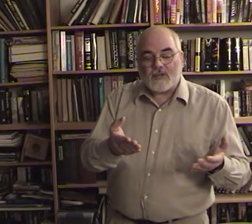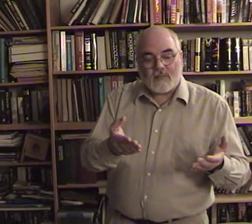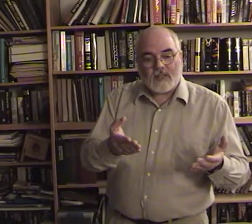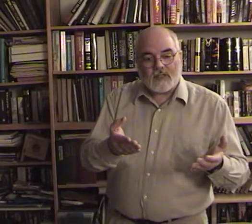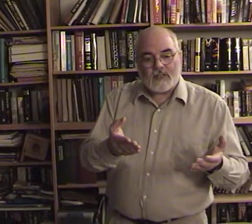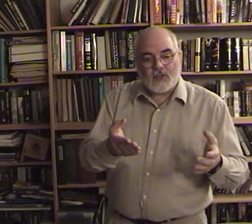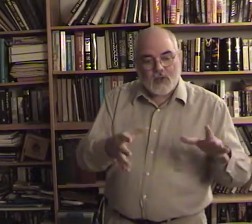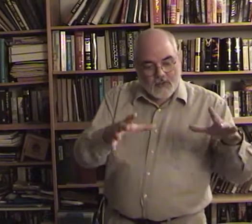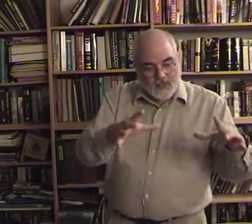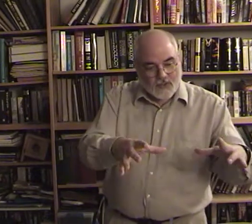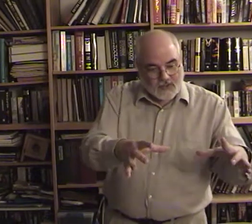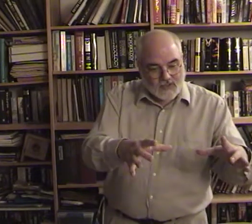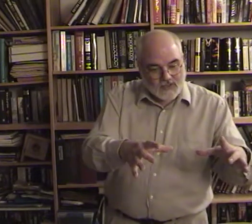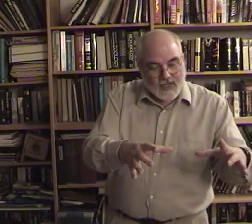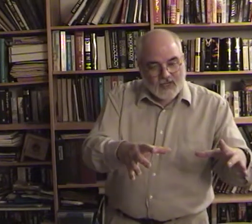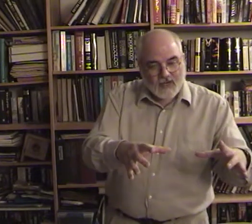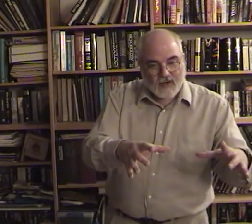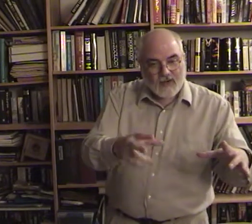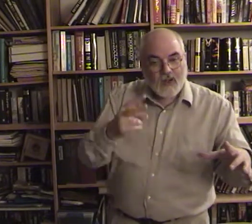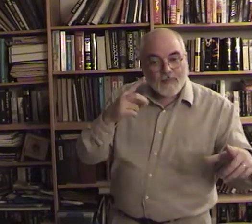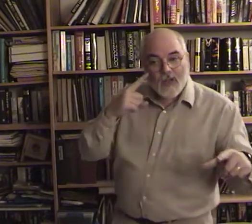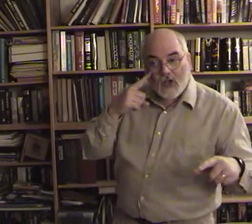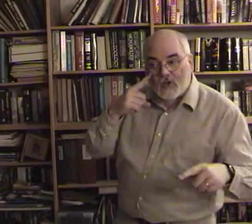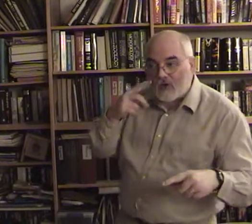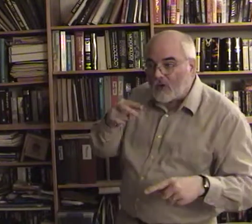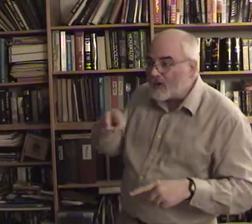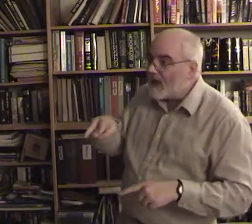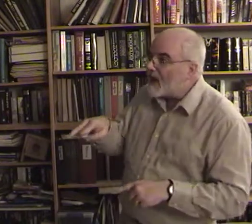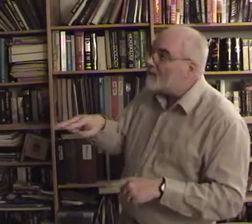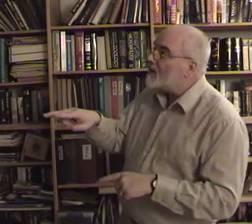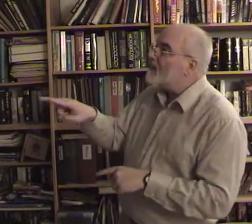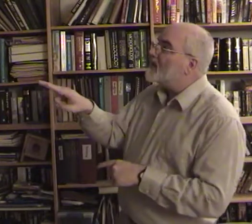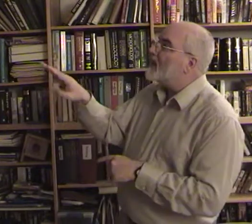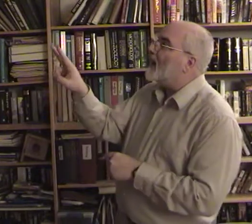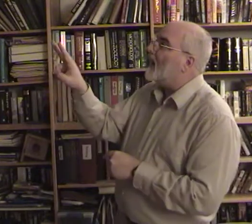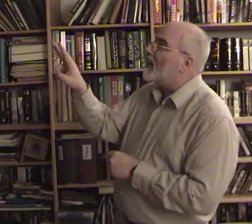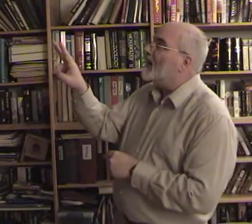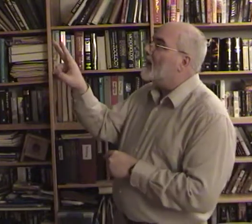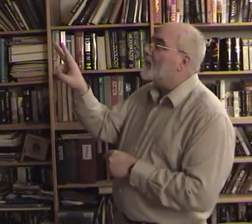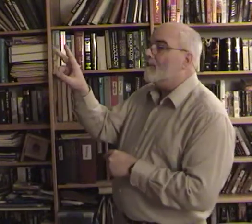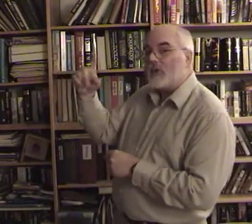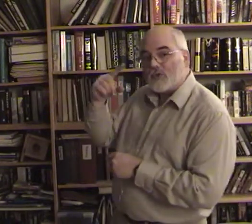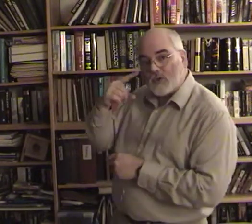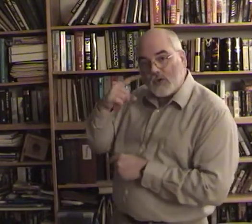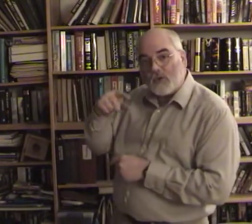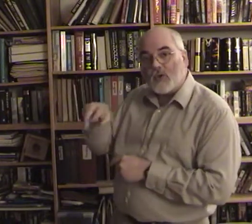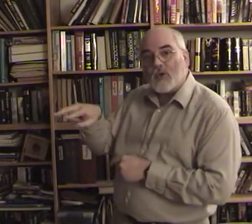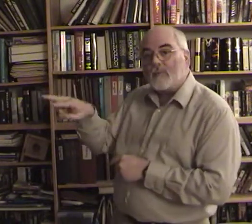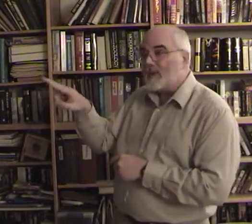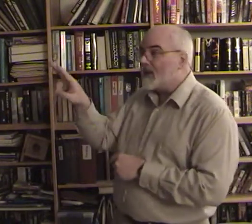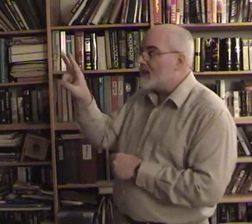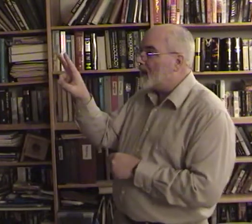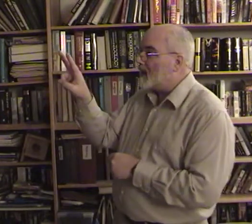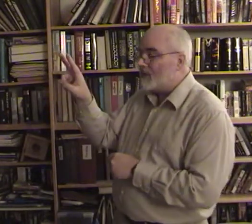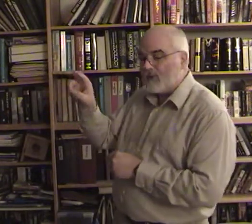should make sense to you because they're still standing there looking up into the sky make sure that you look up into the sky too